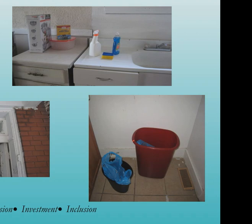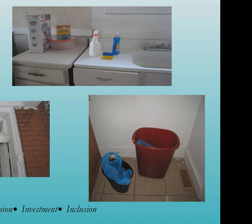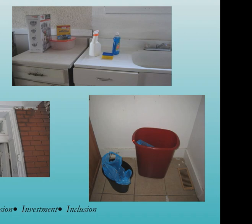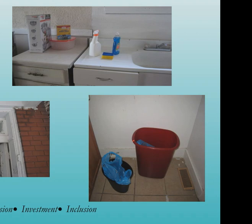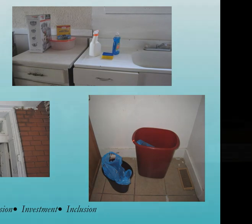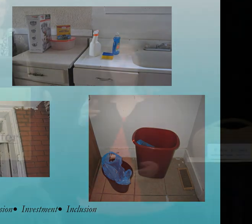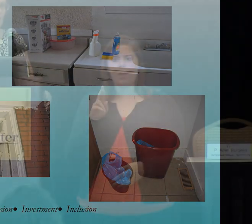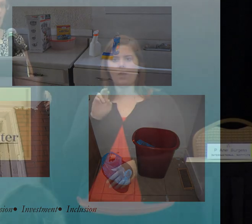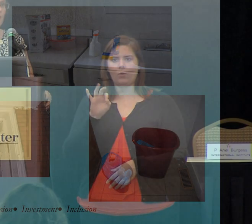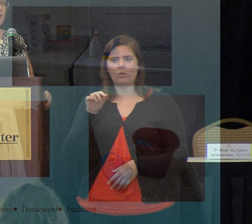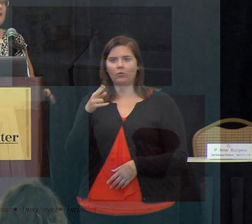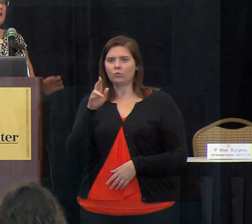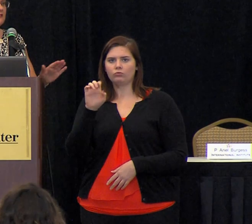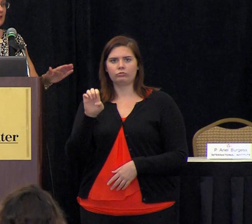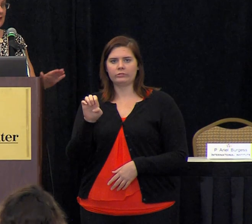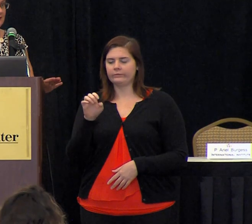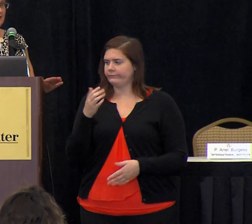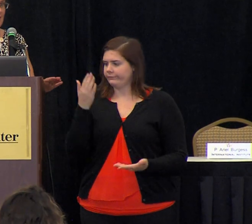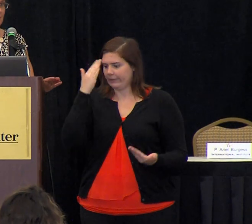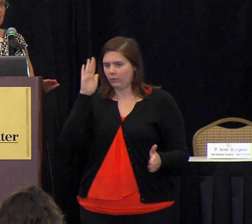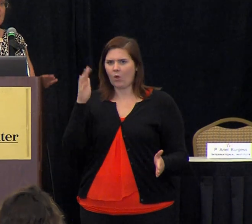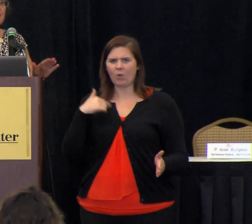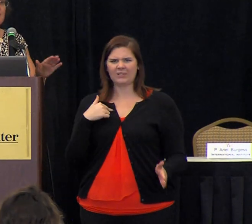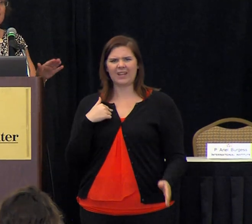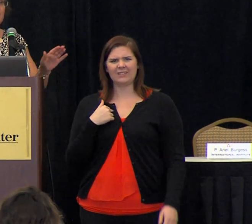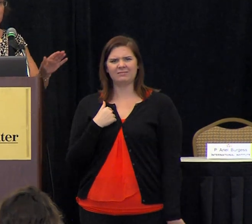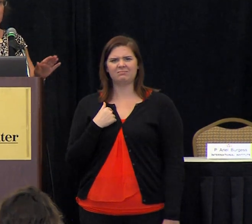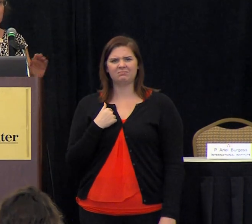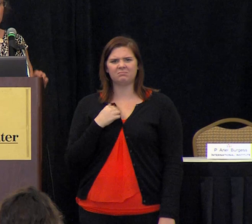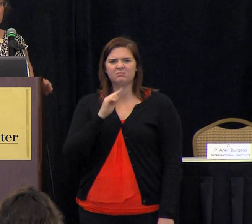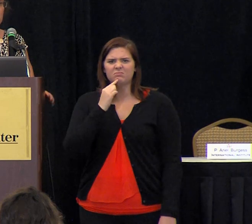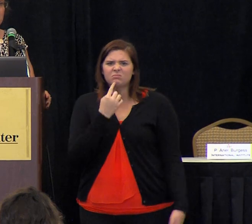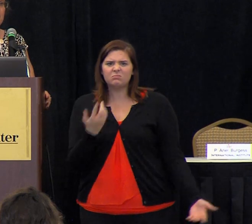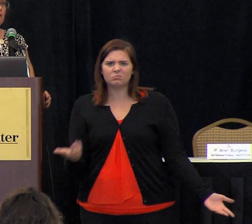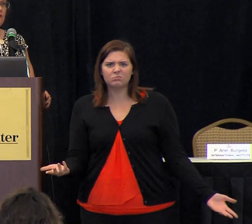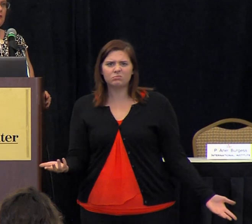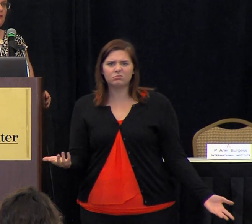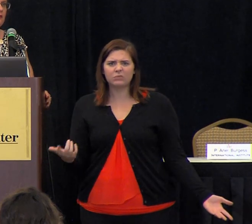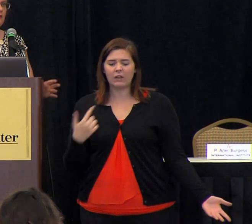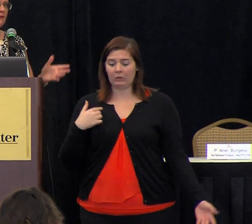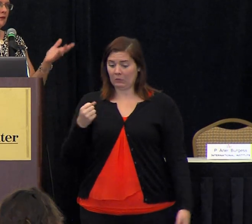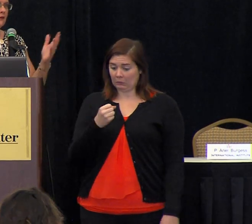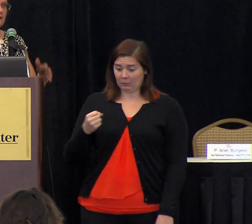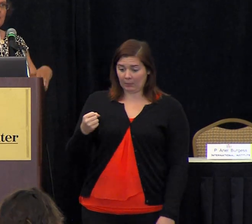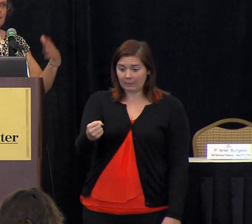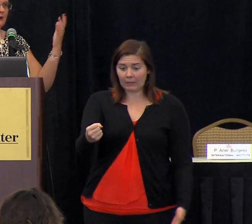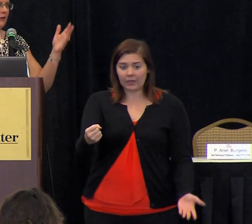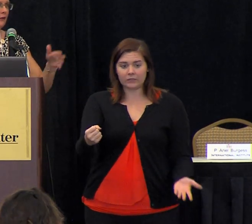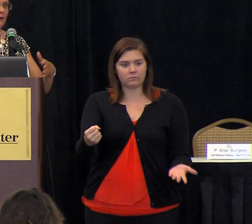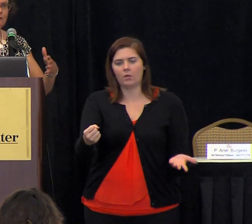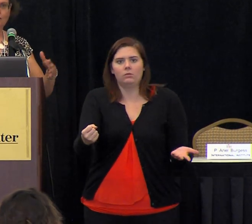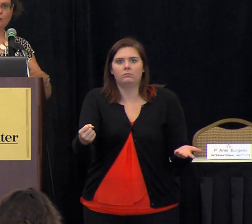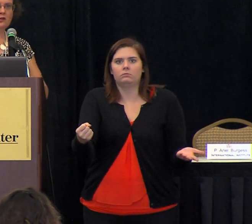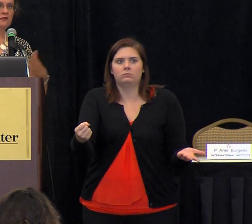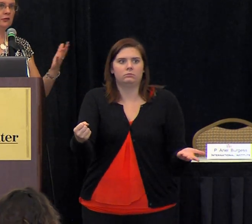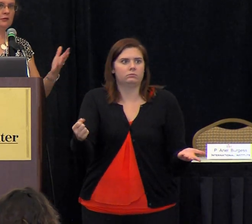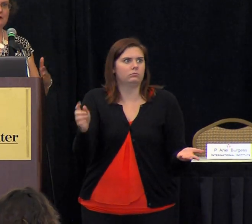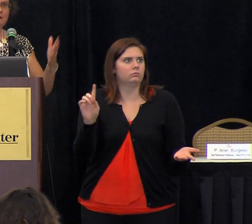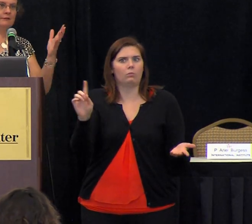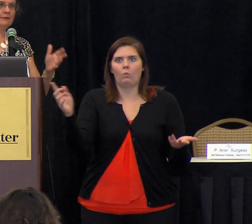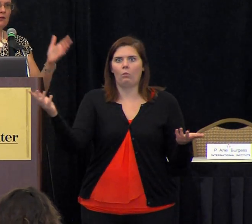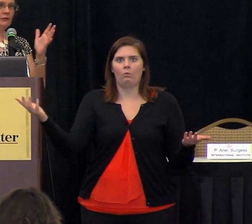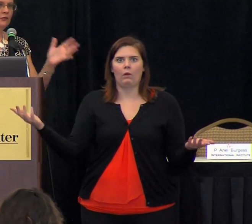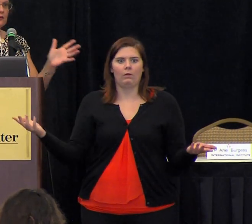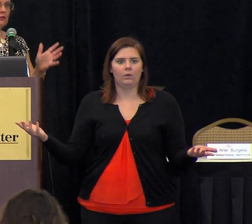refugees don't know it's a letdown even if we were to place refugees i don't know wherever